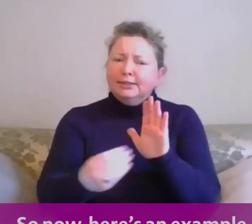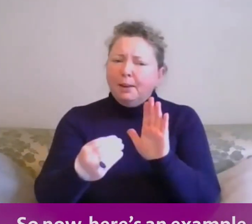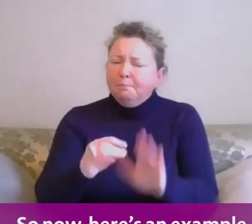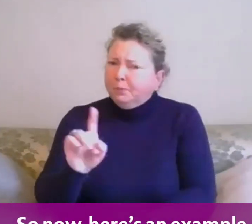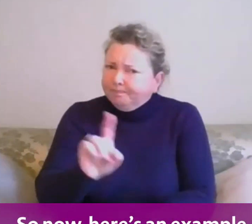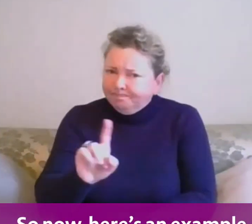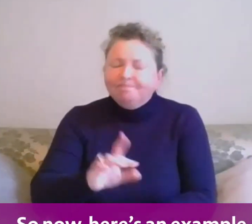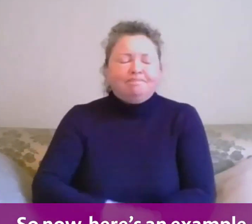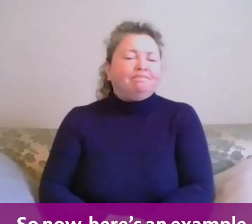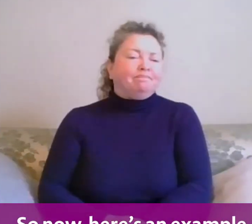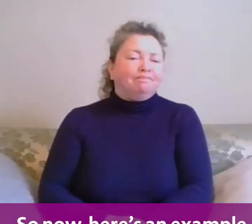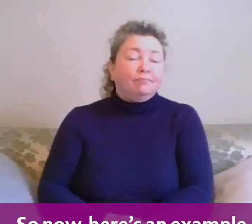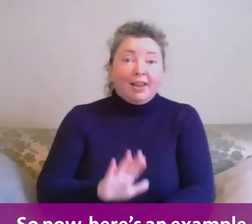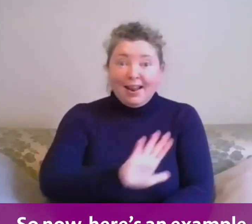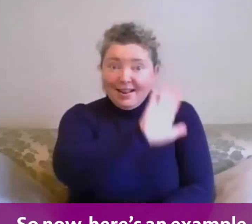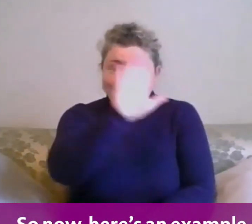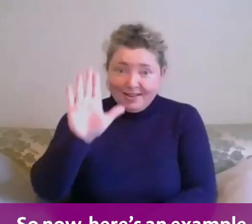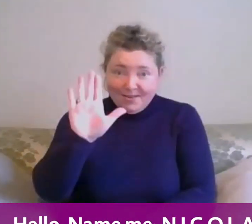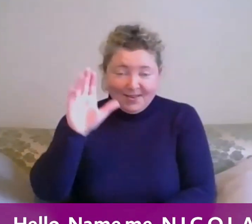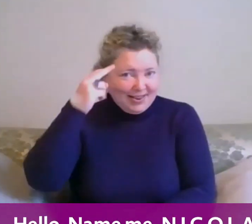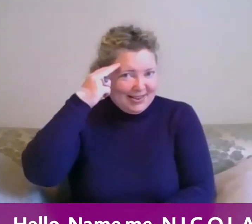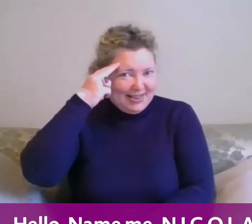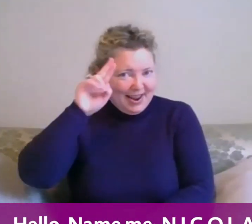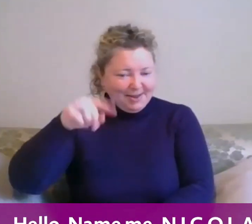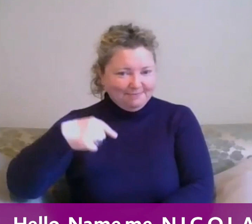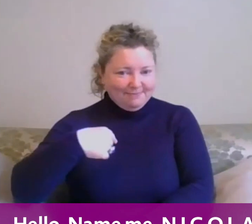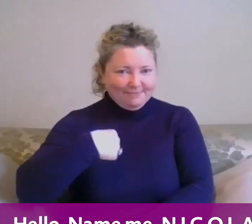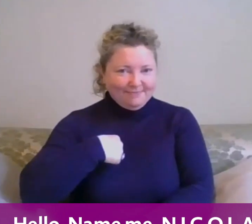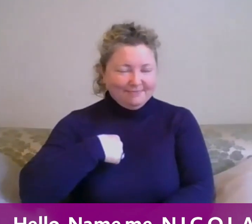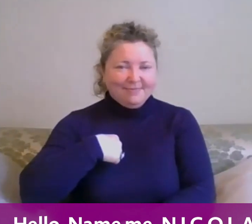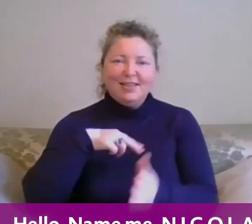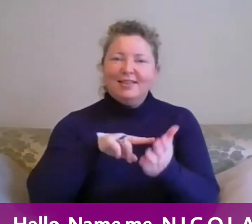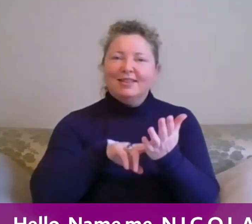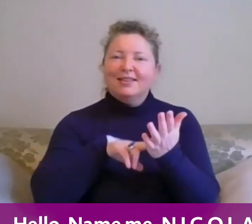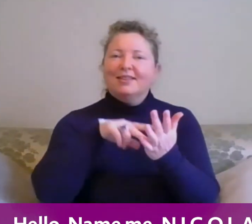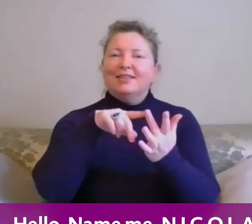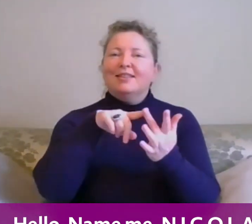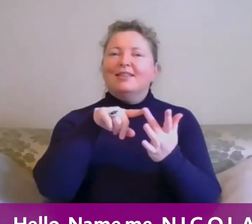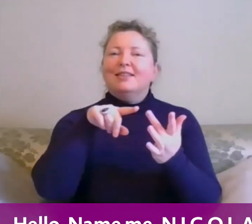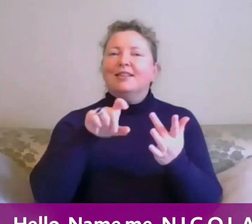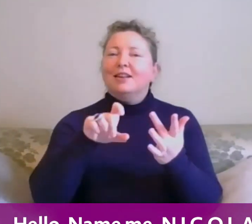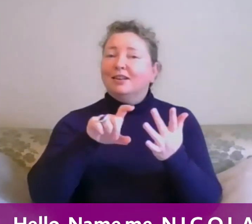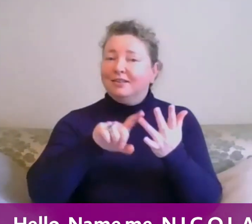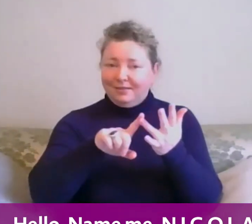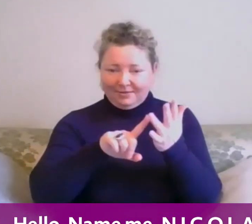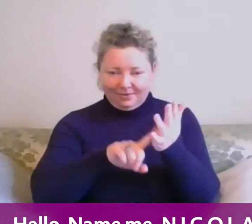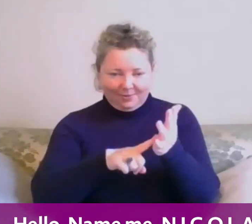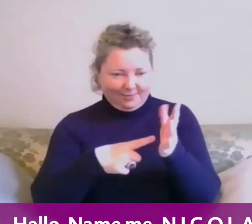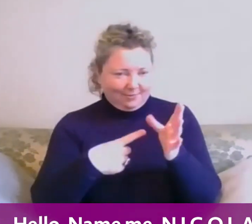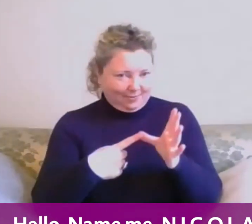So now, here's an example. Hello, name, me, N-I-C